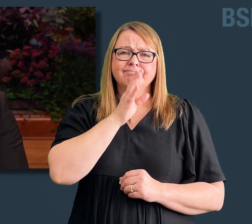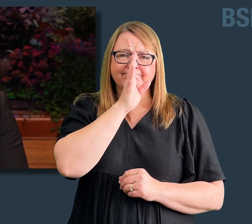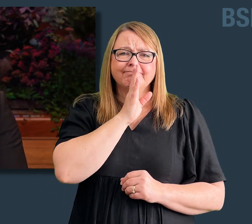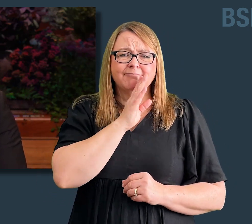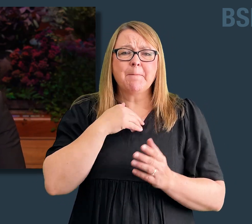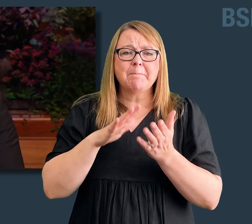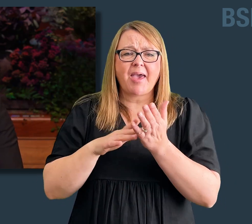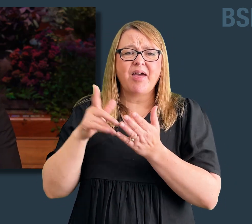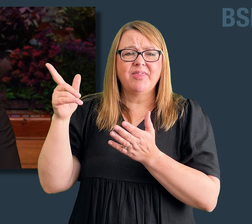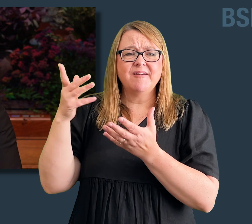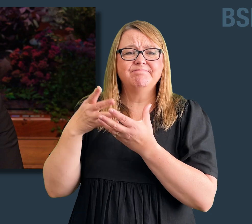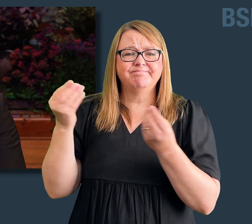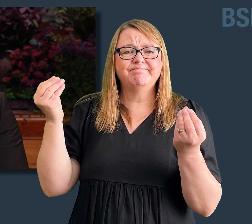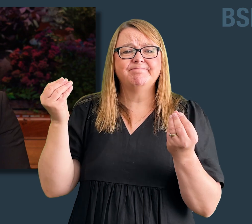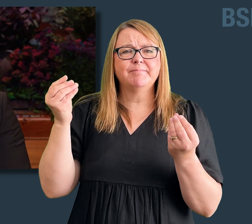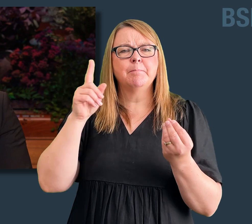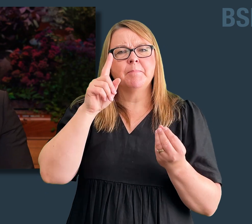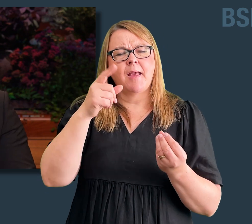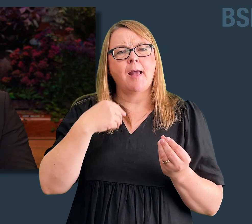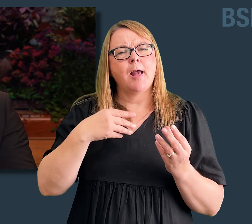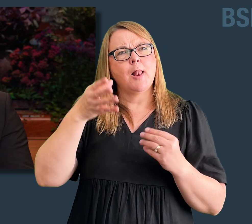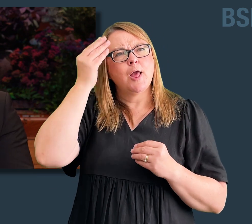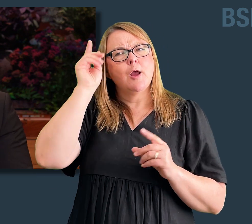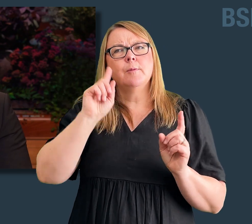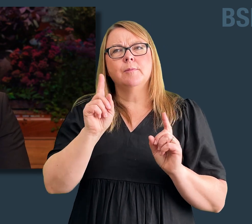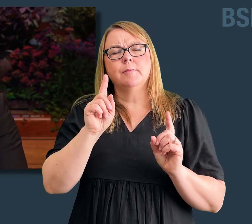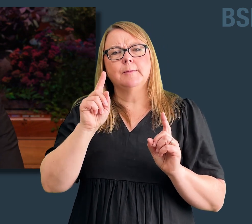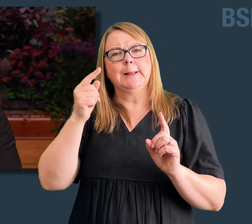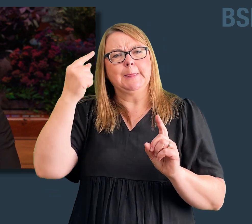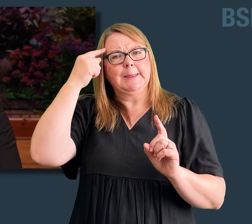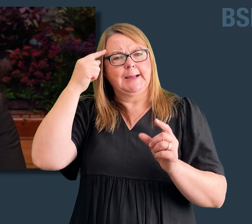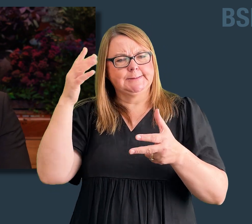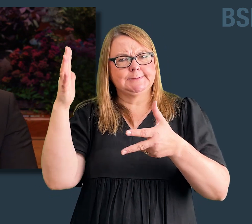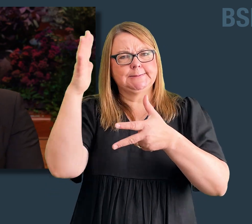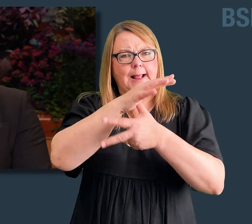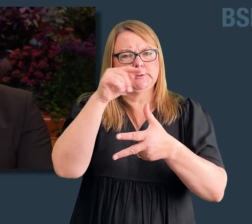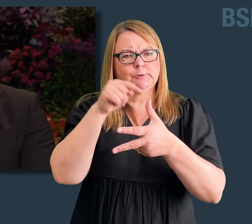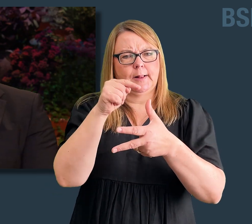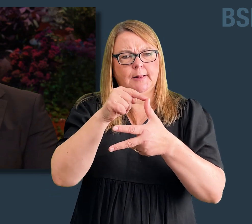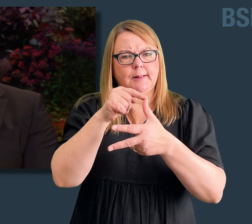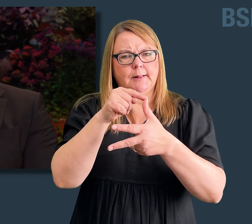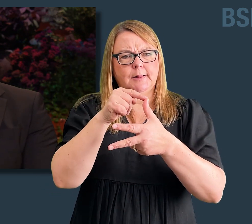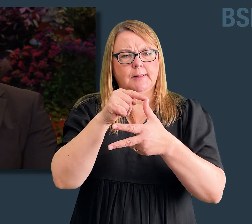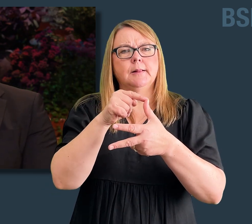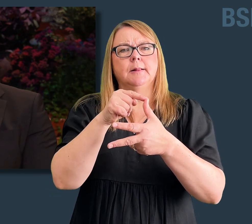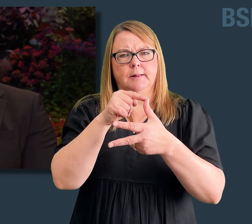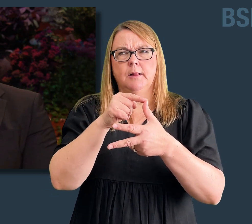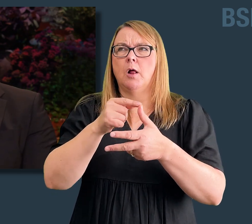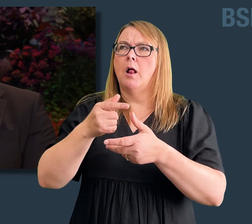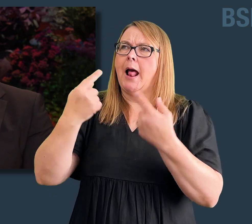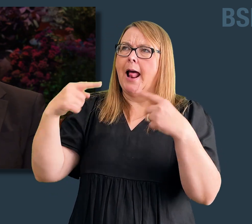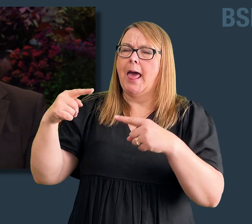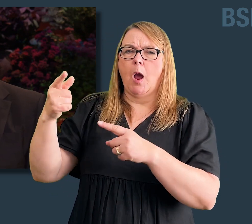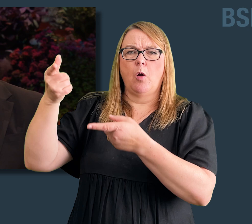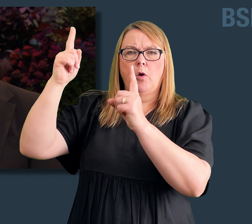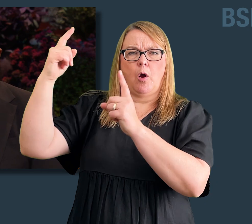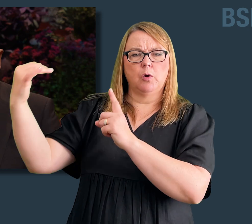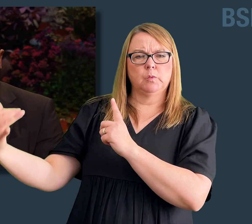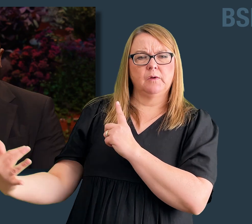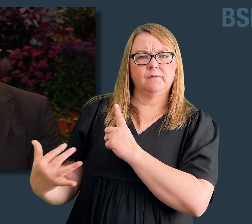swallowed up in the joy of Christ. I am learning that to think celestial and let God prevail includes